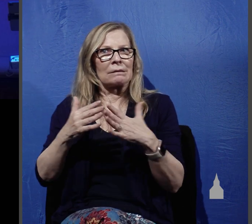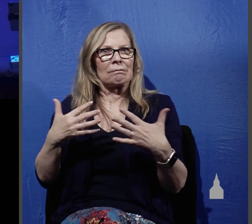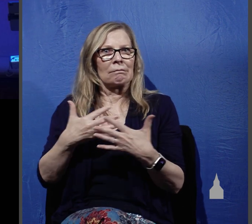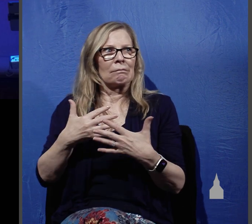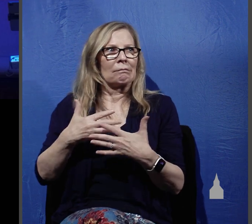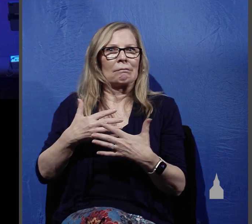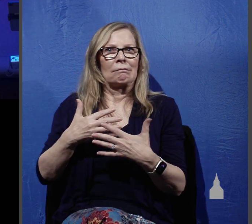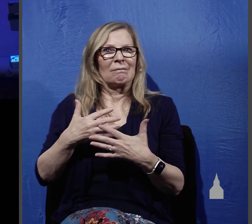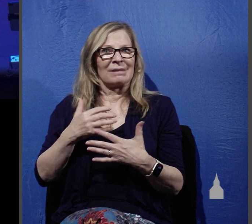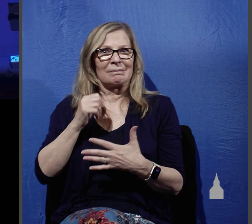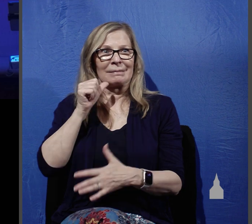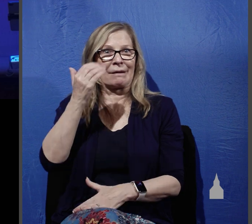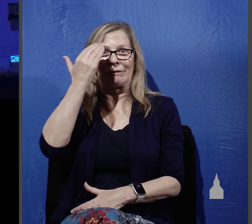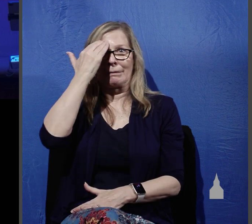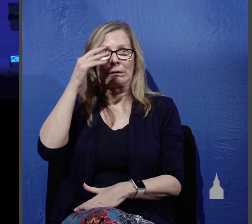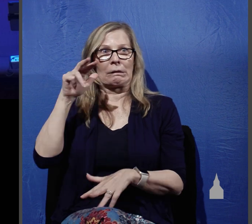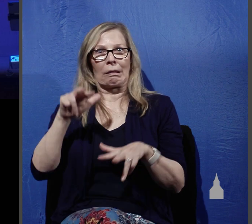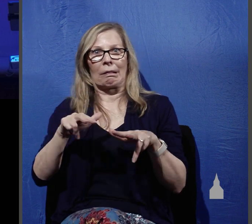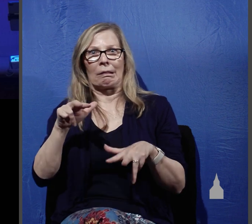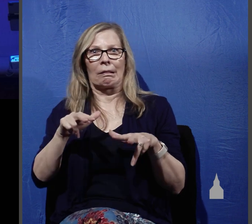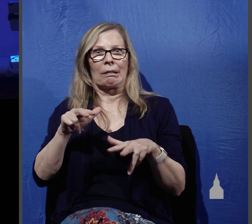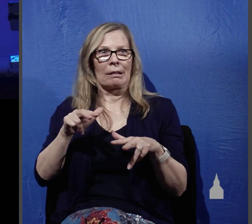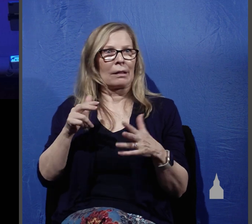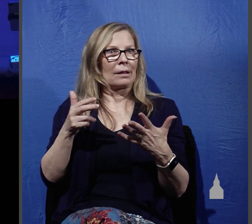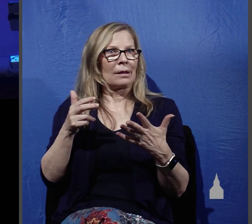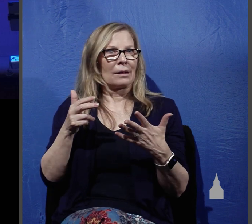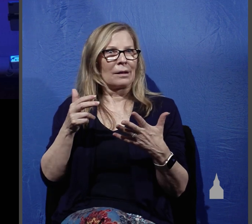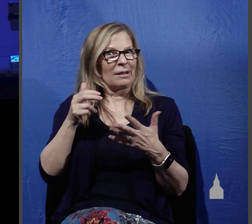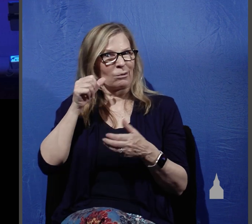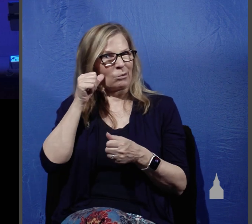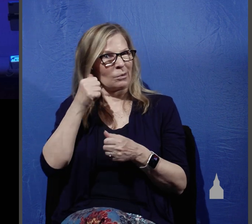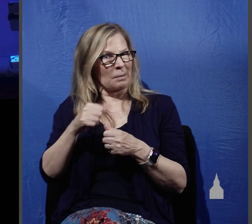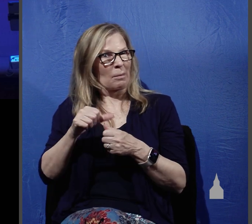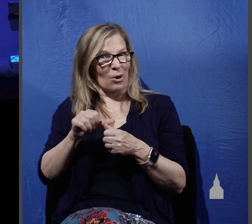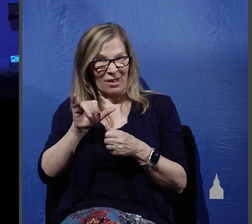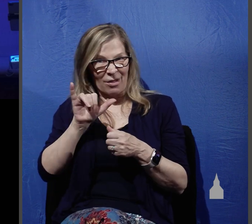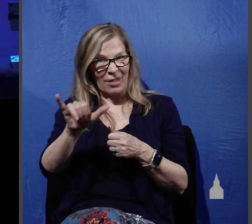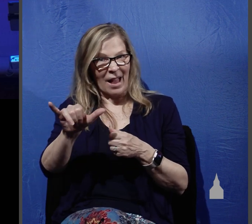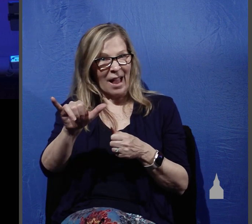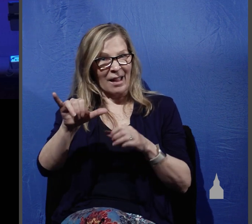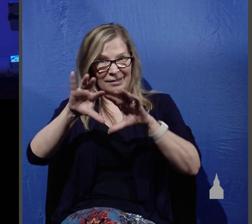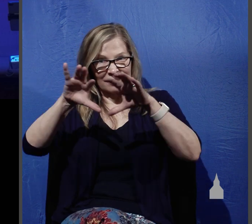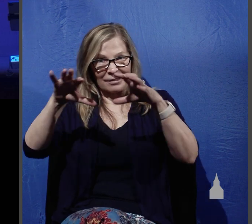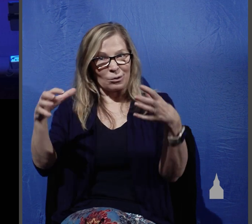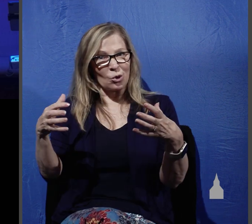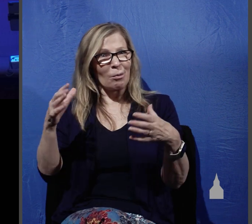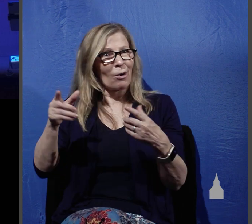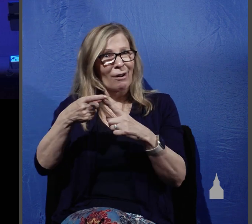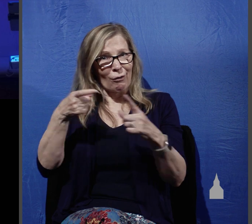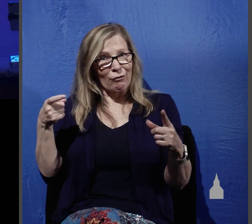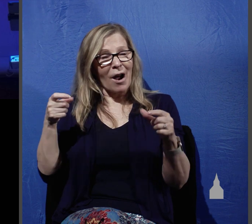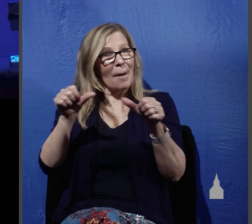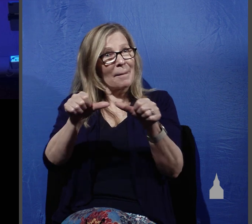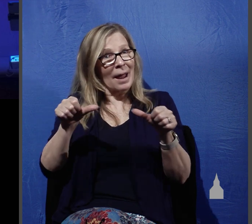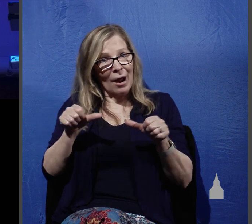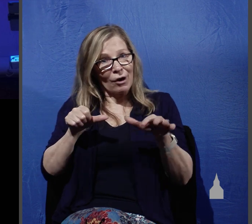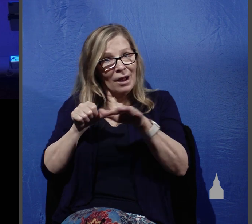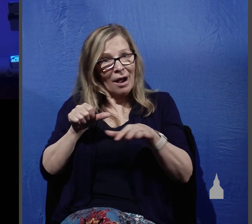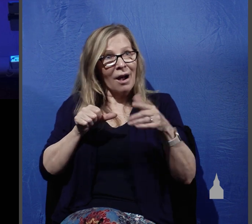just were not familiar with. I want you to keep in mind that these men were all from the area of Galilee.